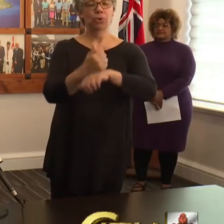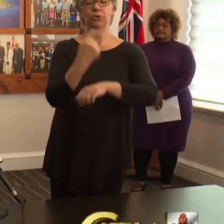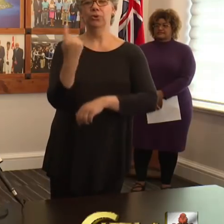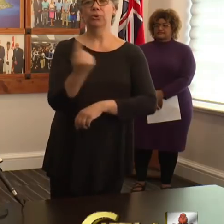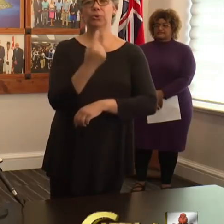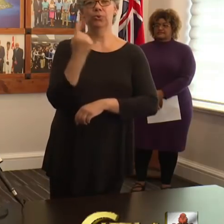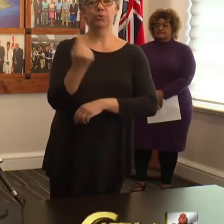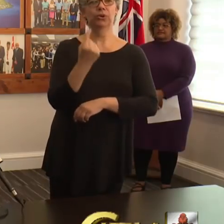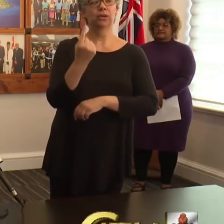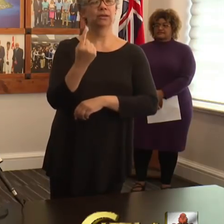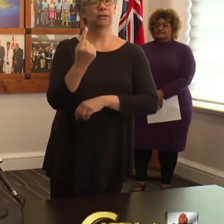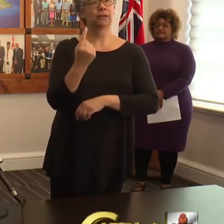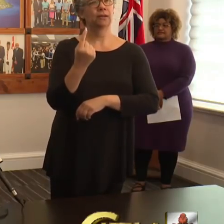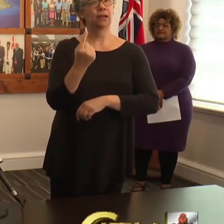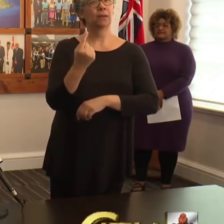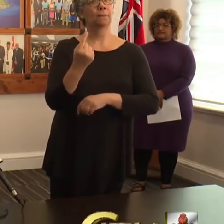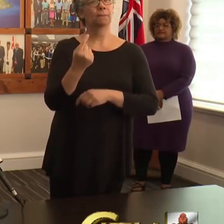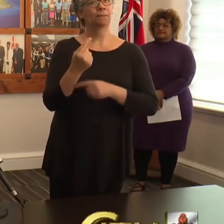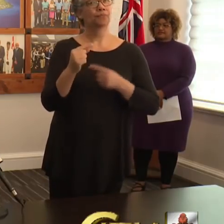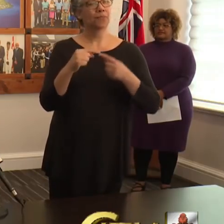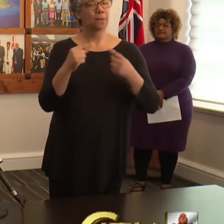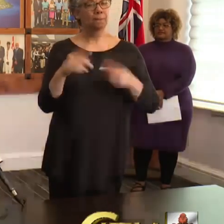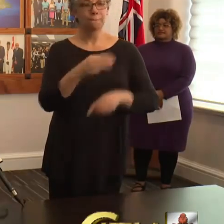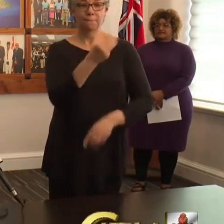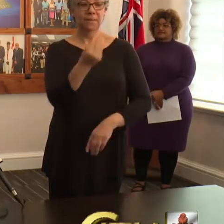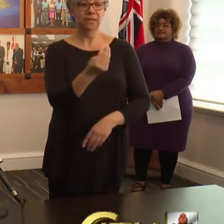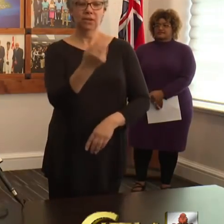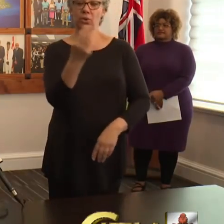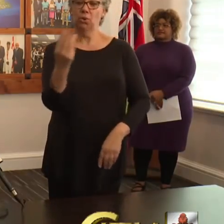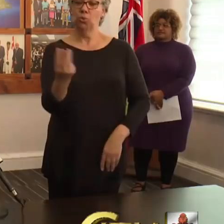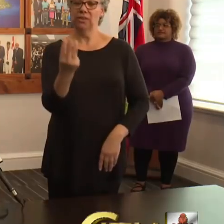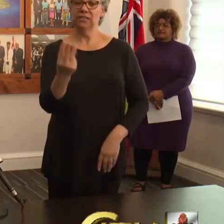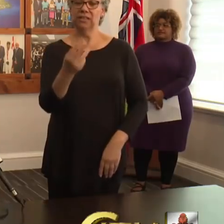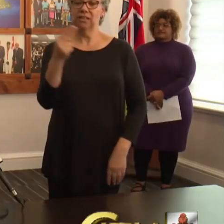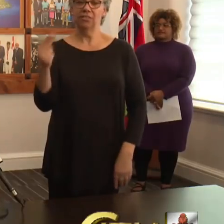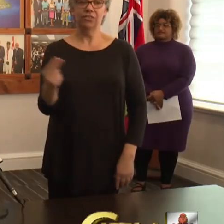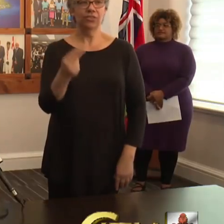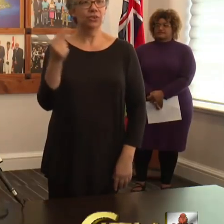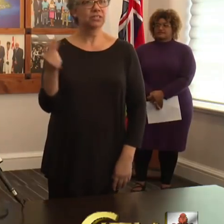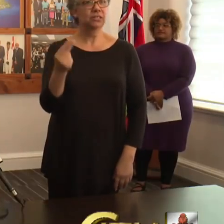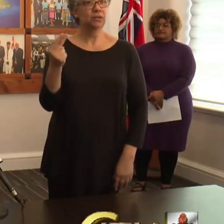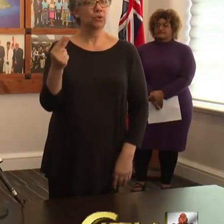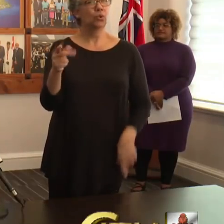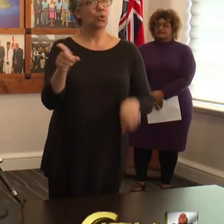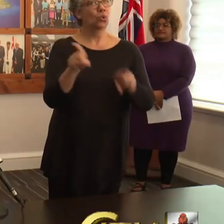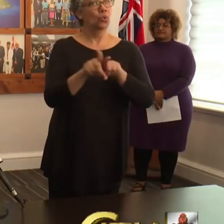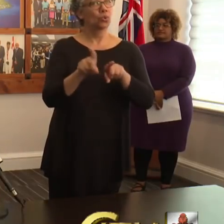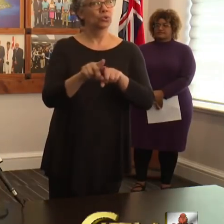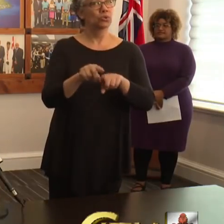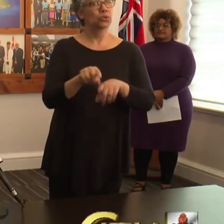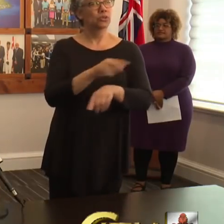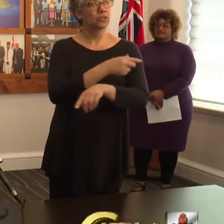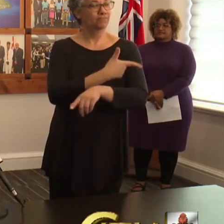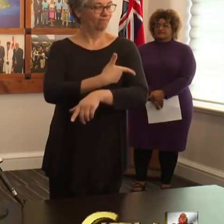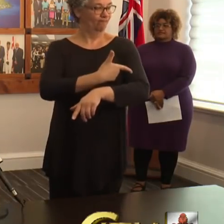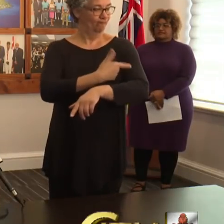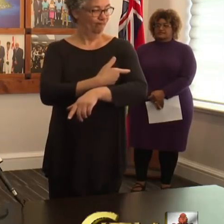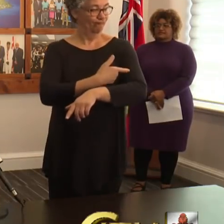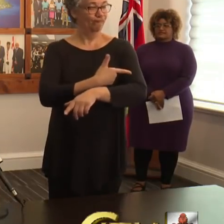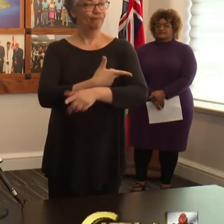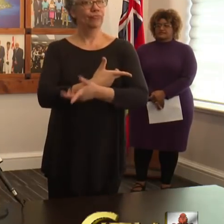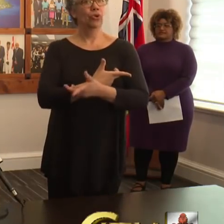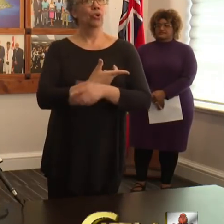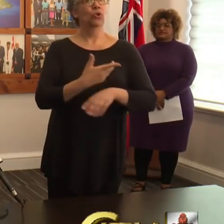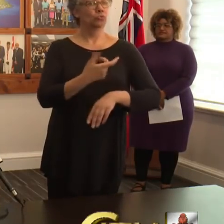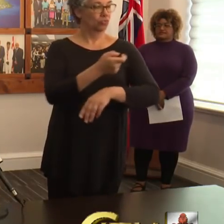Antinatal visits will be on Monday, Wednesday, and Thursday mornings from 8.30 a.m. until 12.30 p.m. And immunizations will take